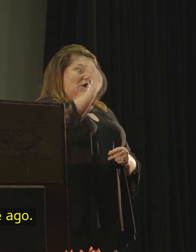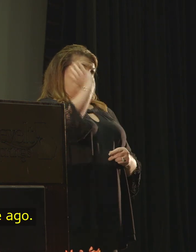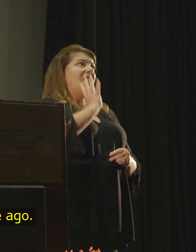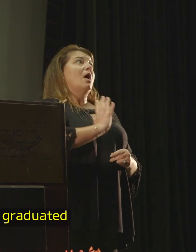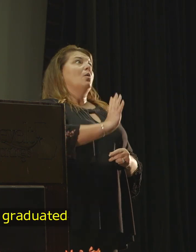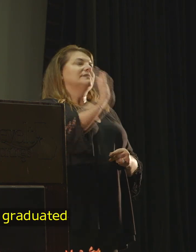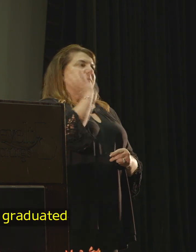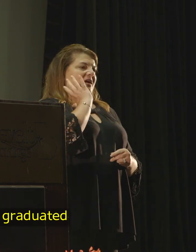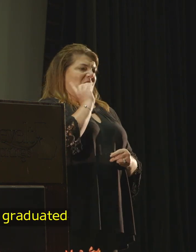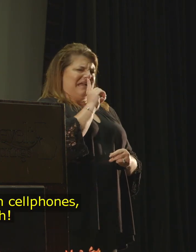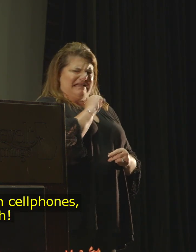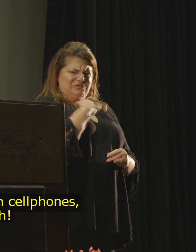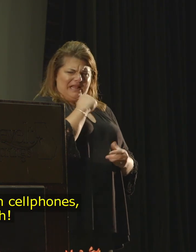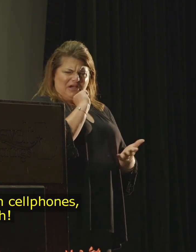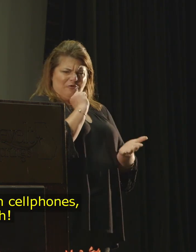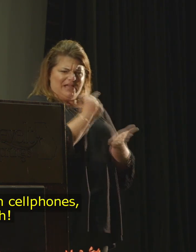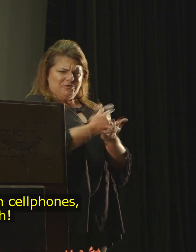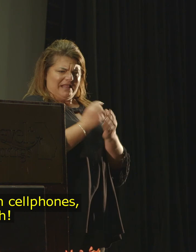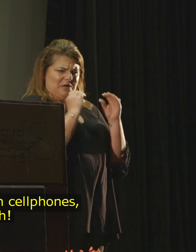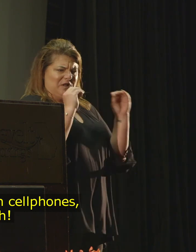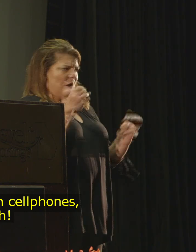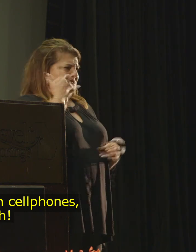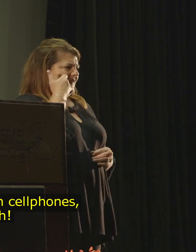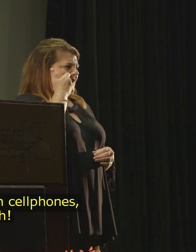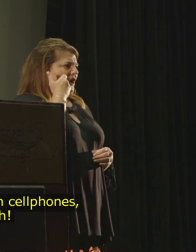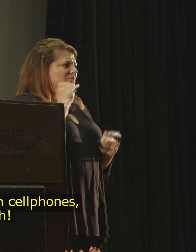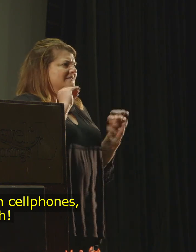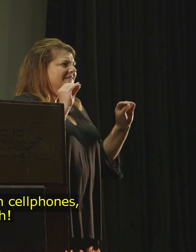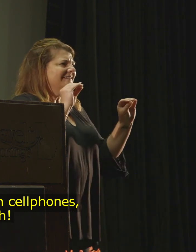ago. Actually, when I graduated, there weren't even cell phones, so.